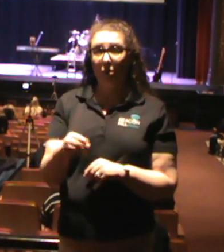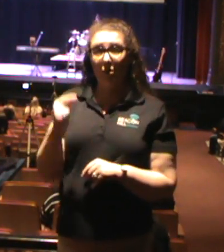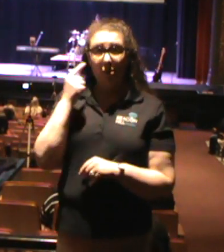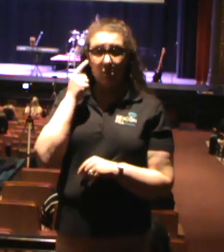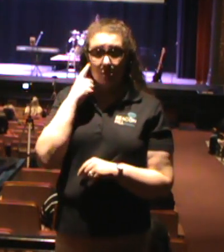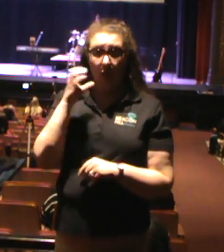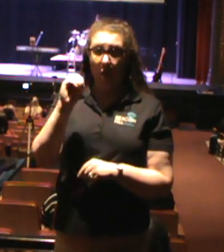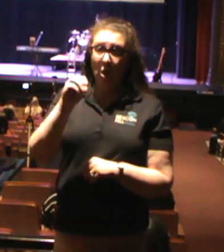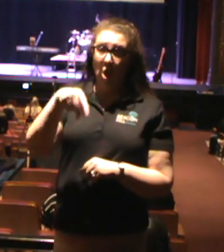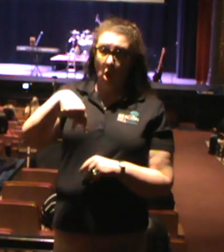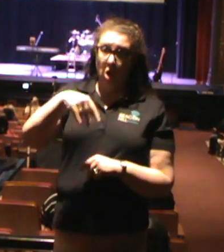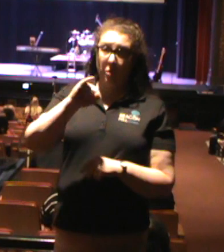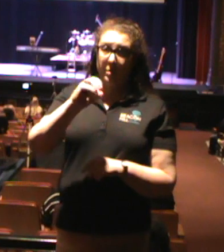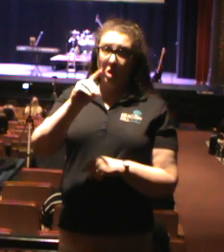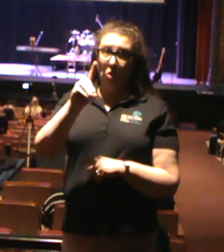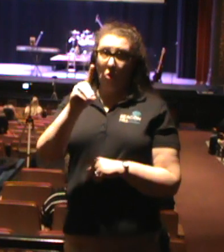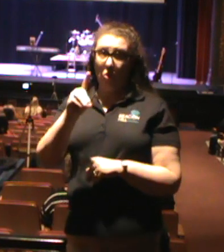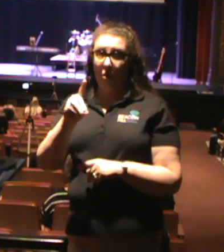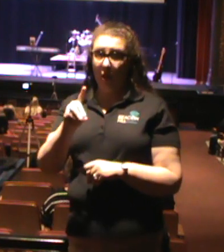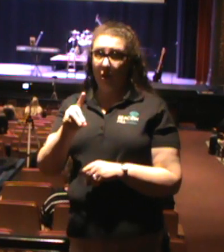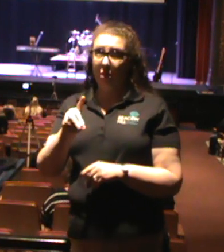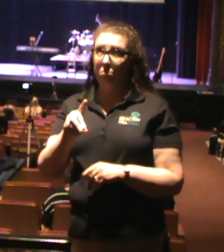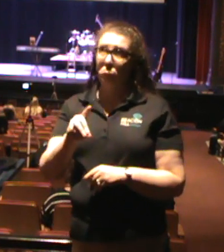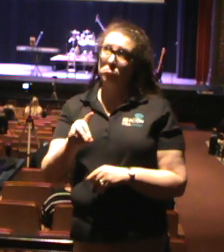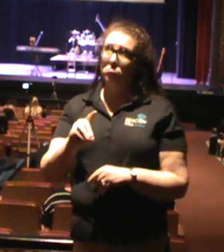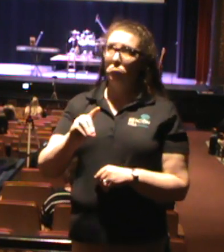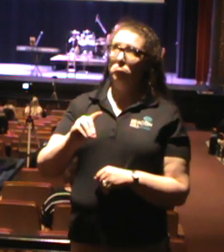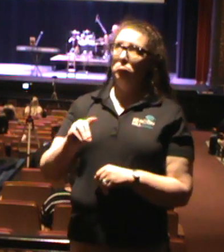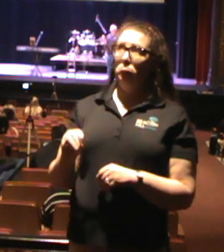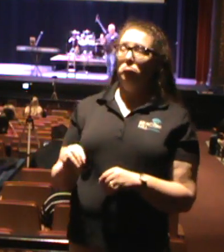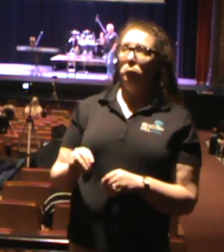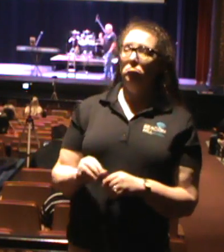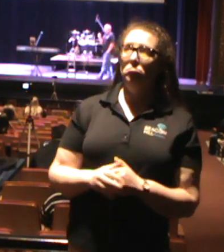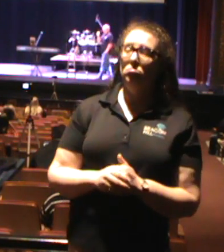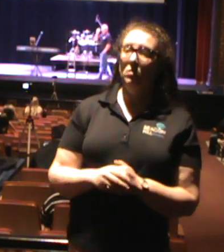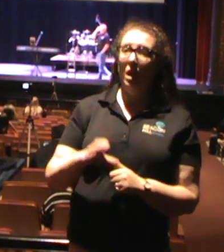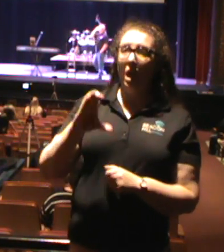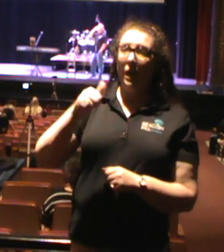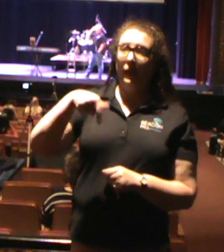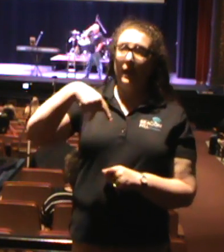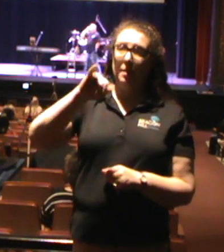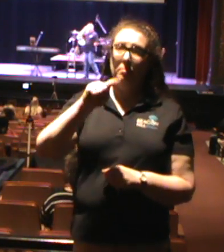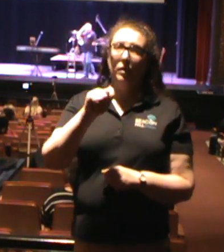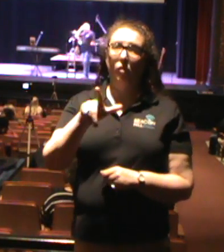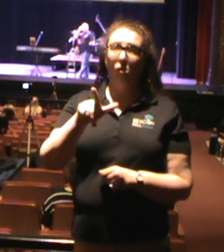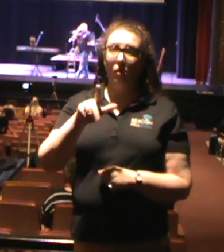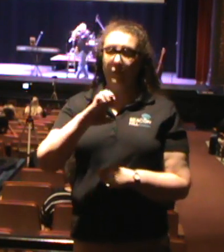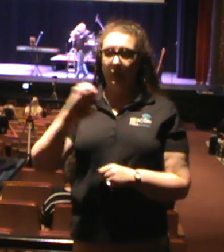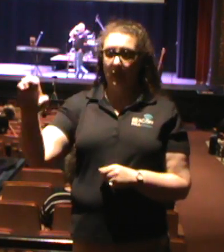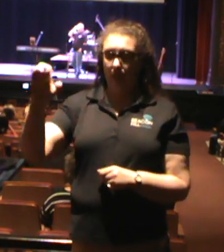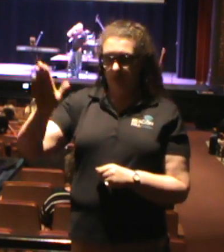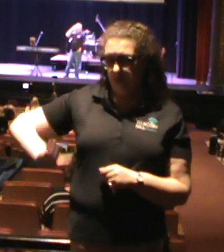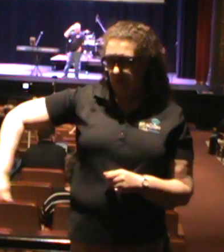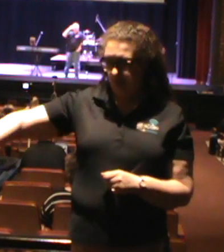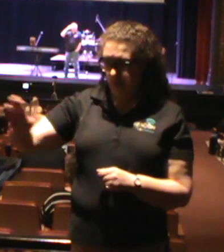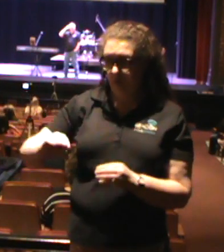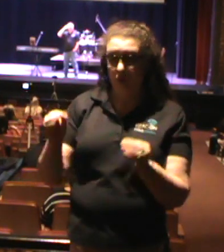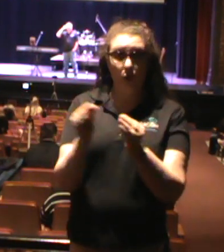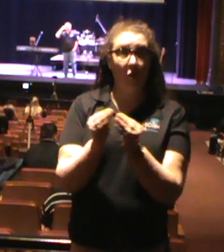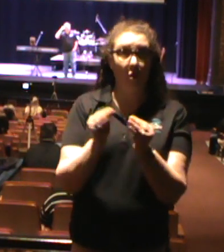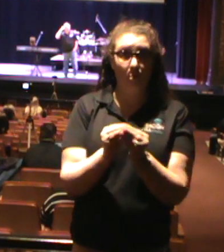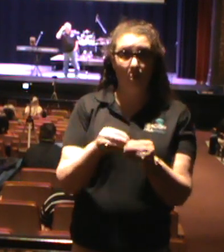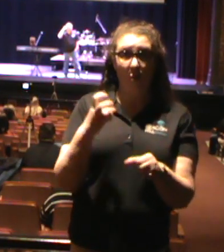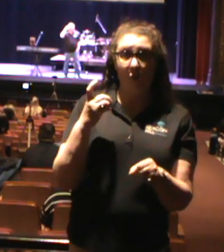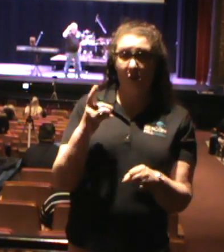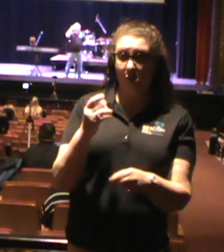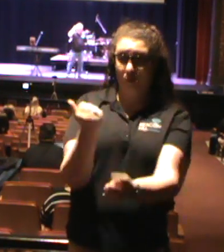the opioid capital of the East Coast. We have more heroin. We have more drug problems than anywhere else per